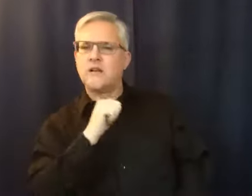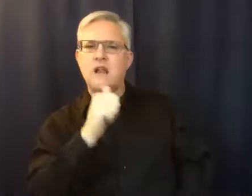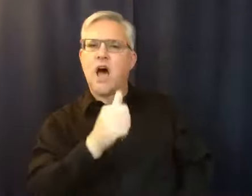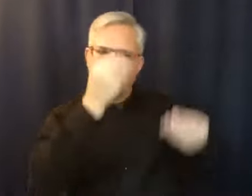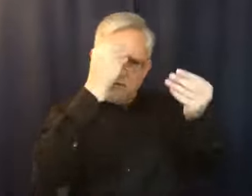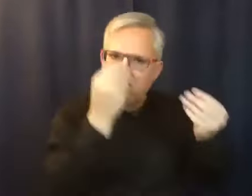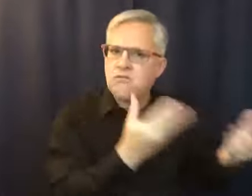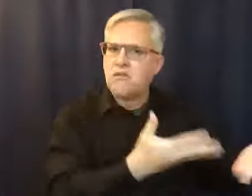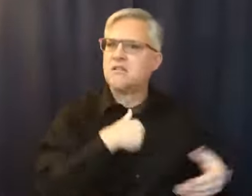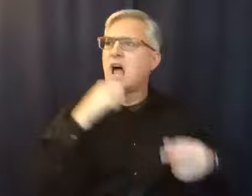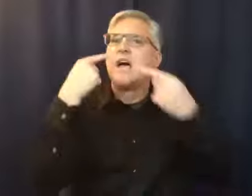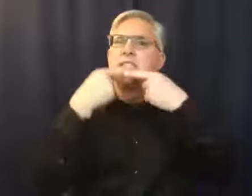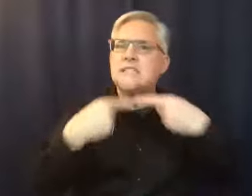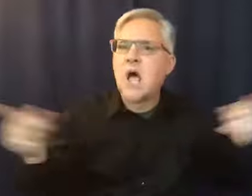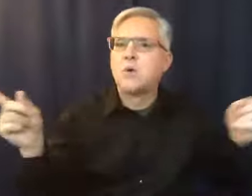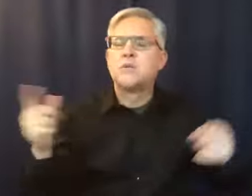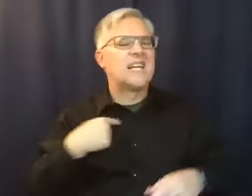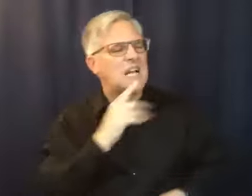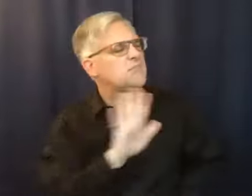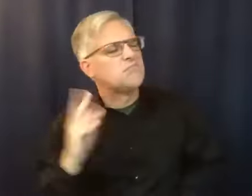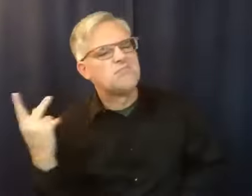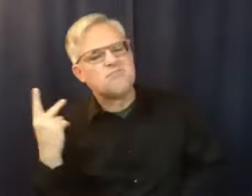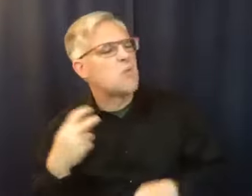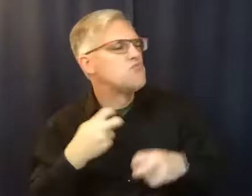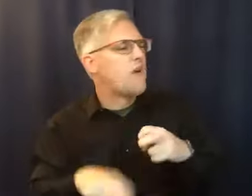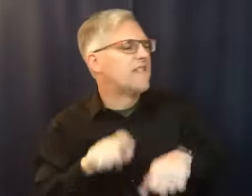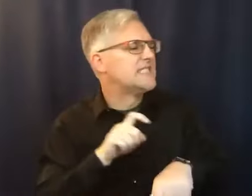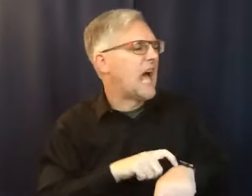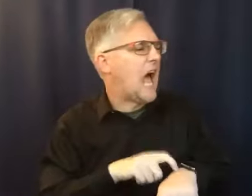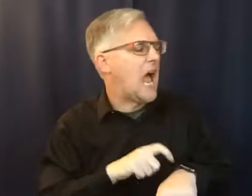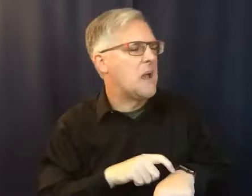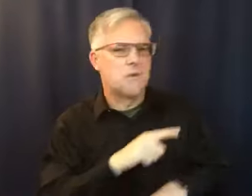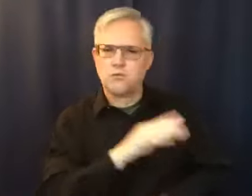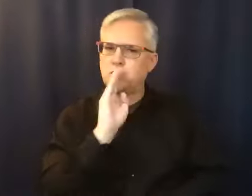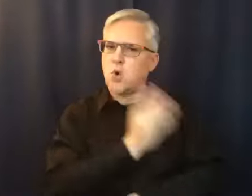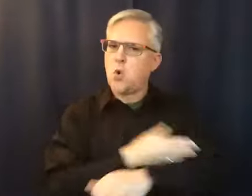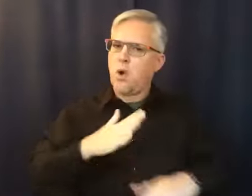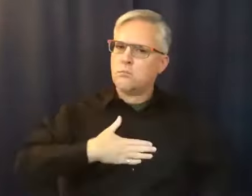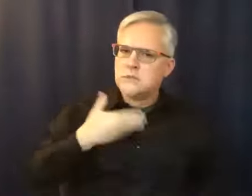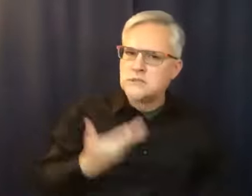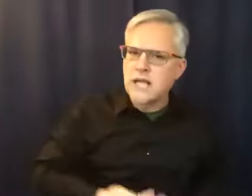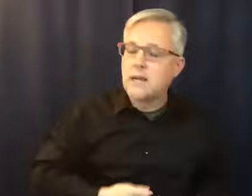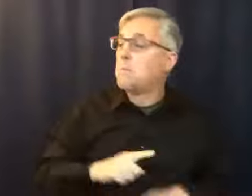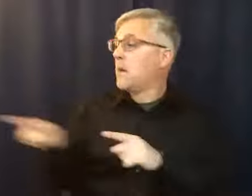that our time was rough during that time. But he had 30 years of sobriety when he died. And I'm so grateful for that.